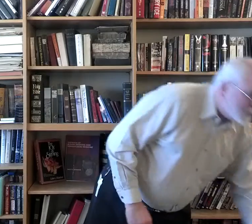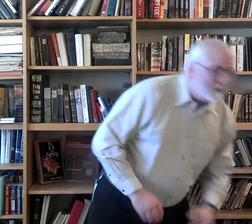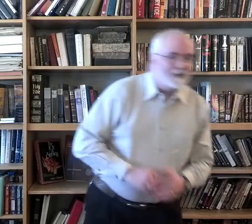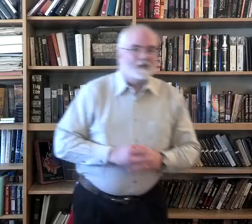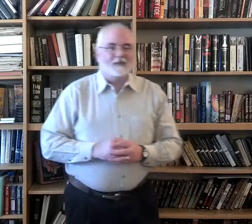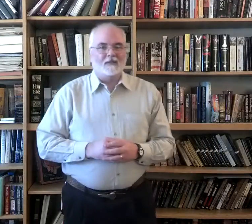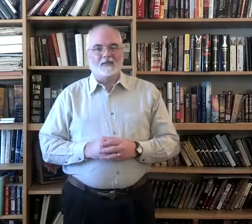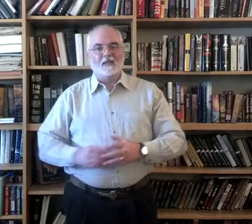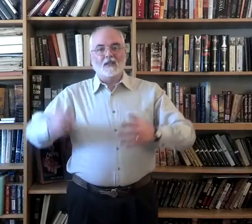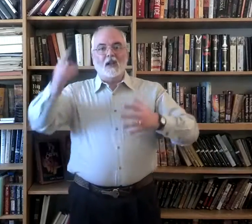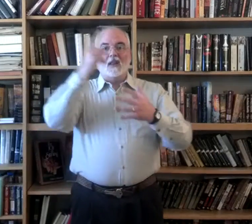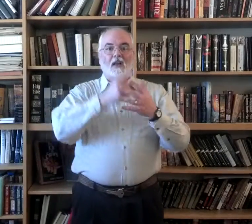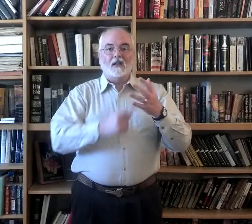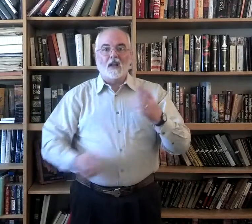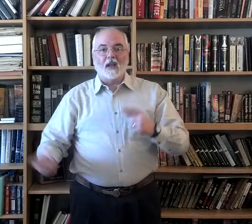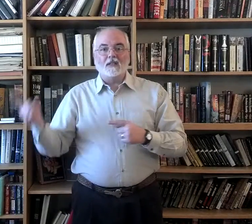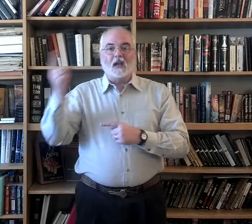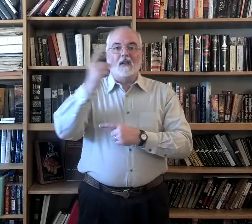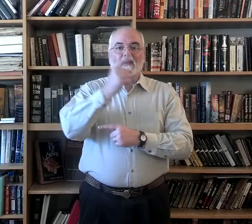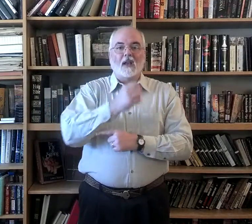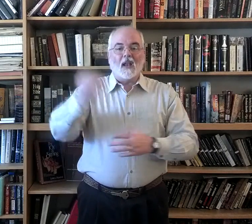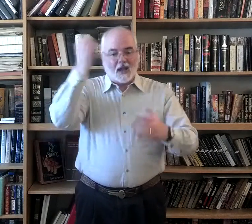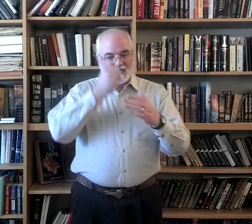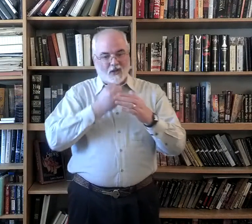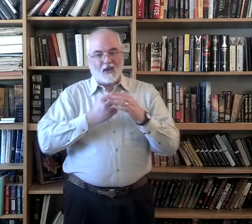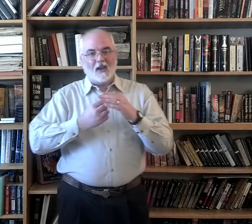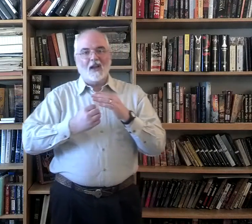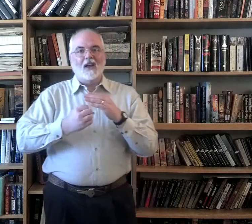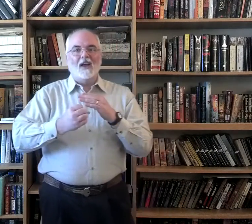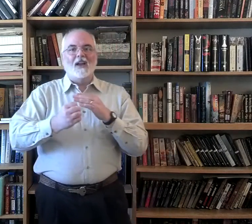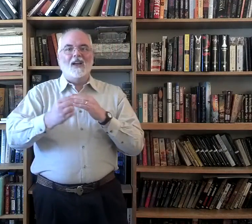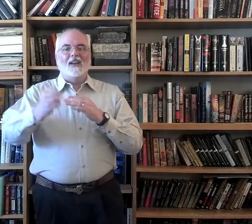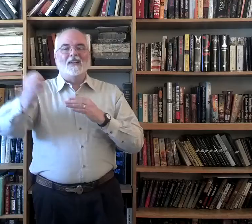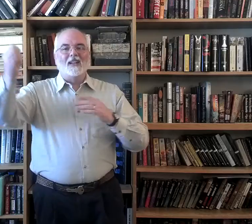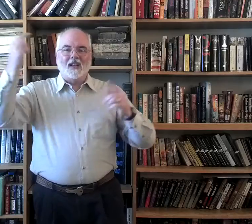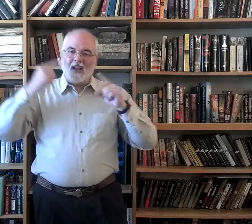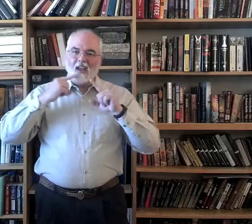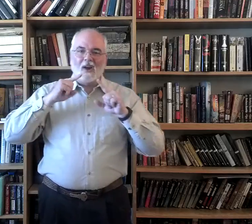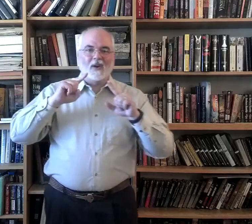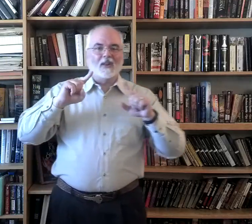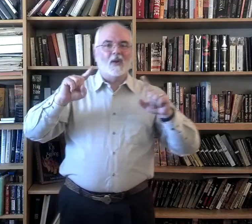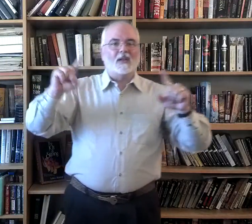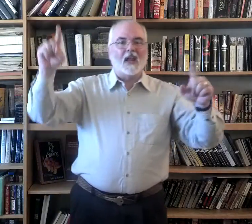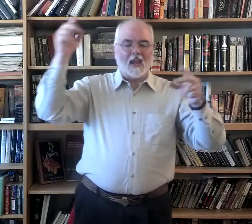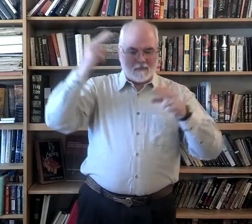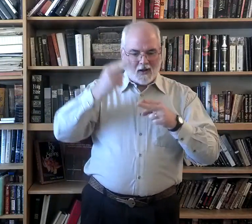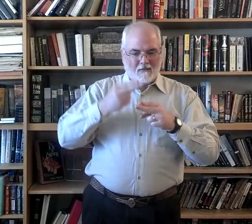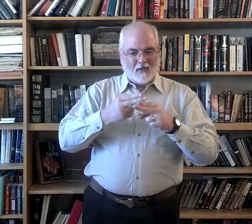These are the days of Elijah, declaring the name of the